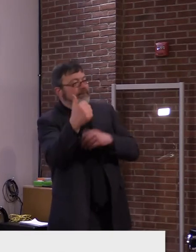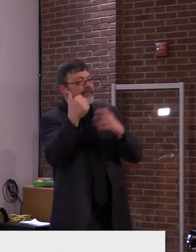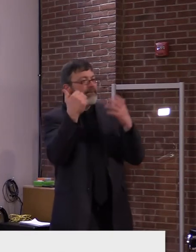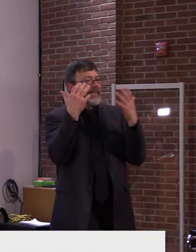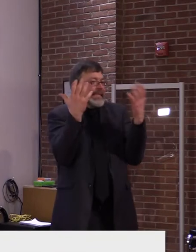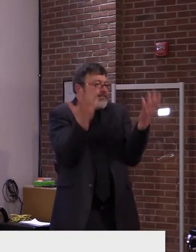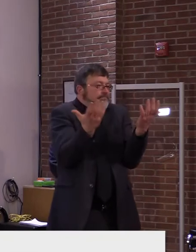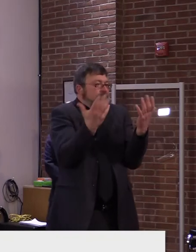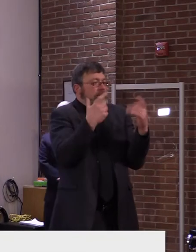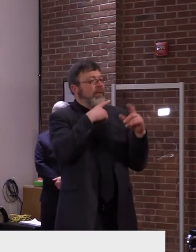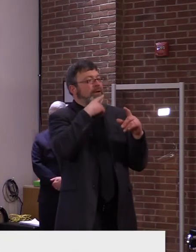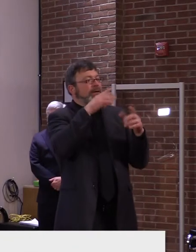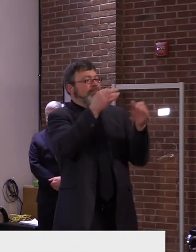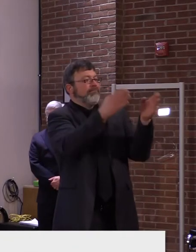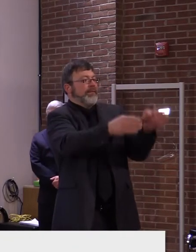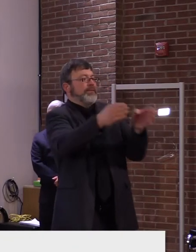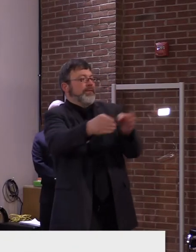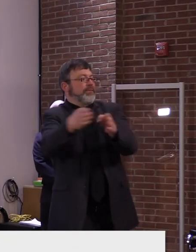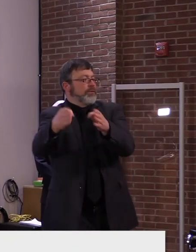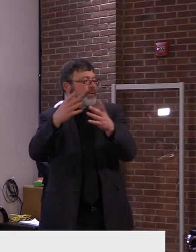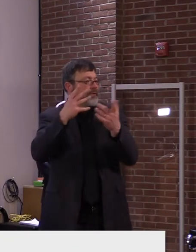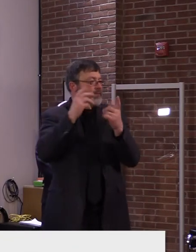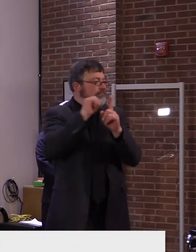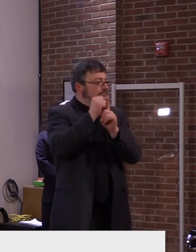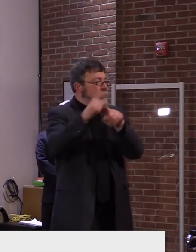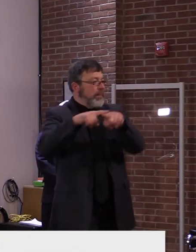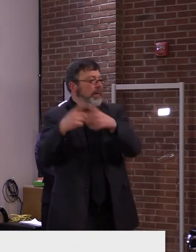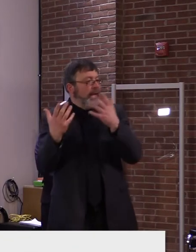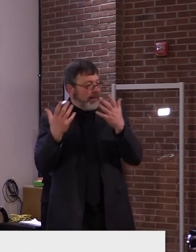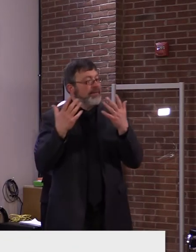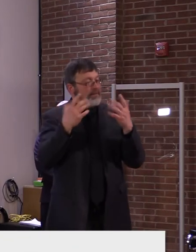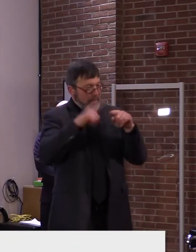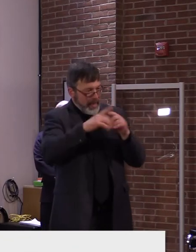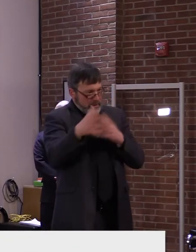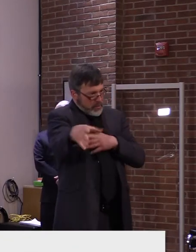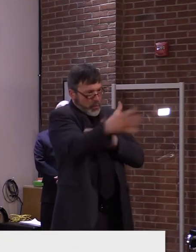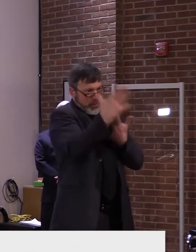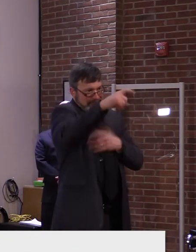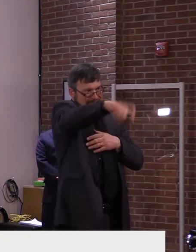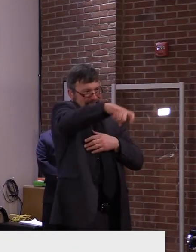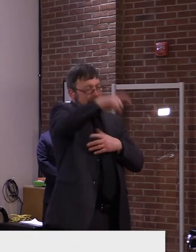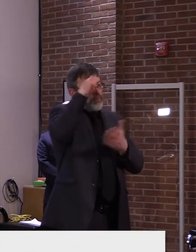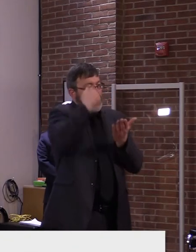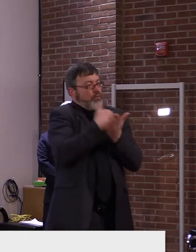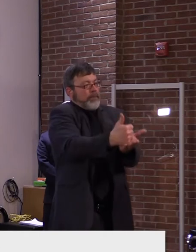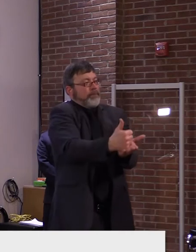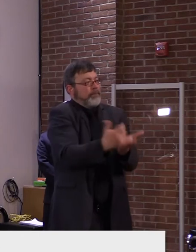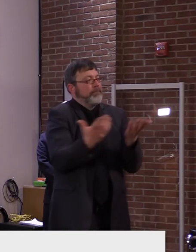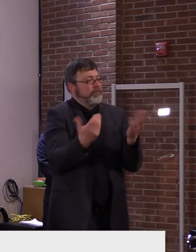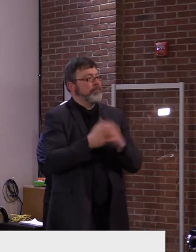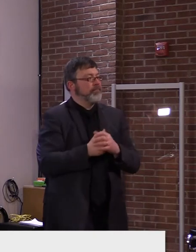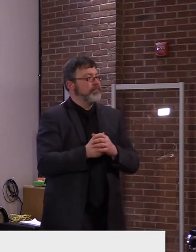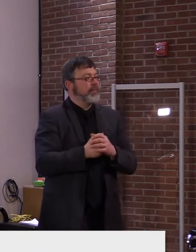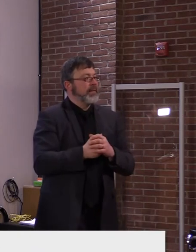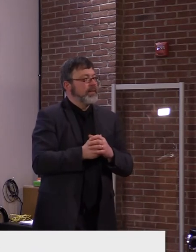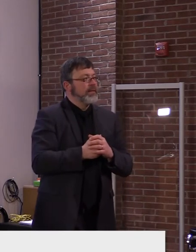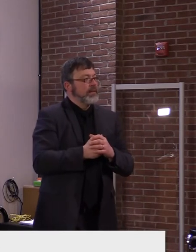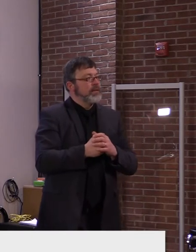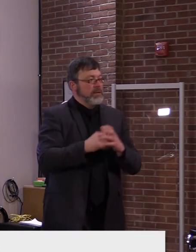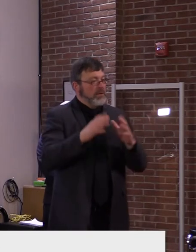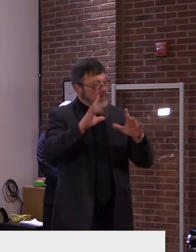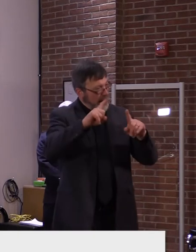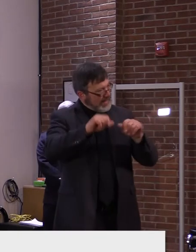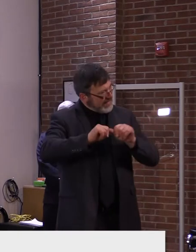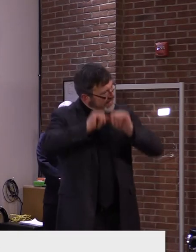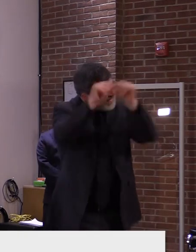on the appropriate treatment. Those who went to spokes didn't always have to have face-to-face contact with their clinicians. They were